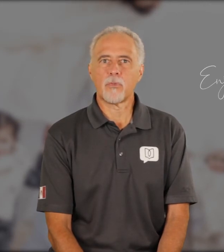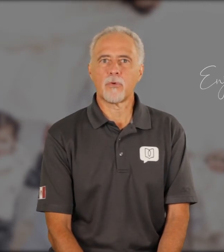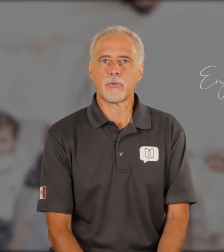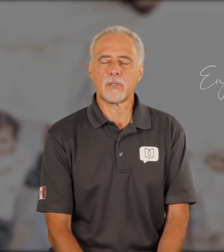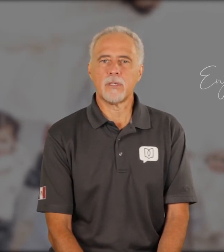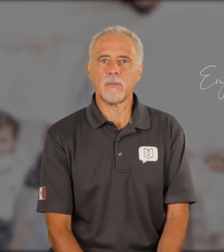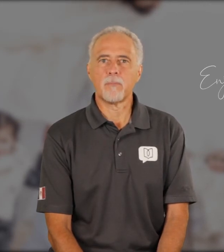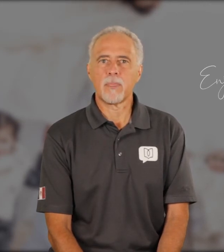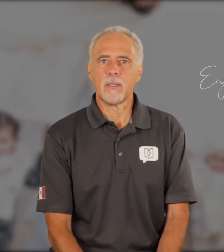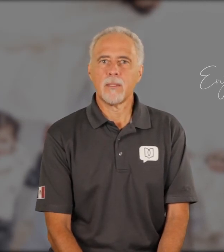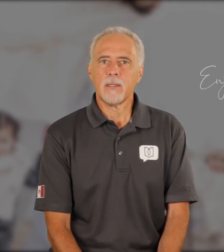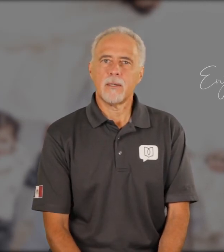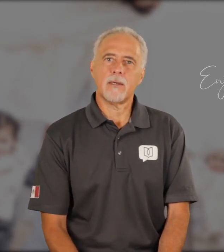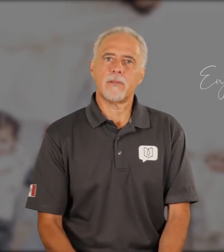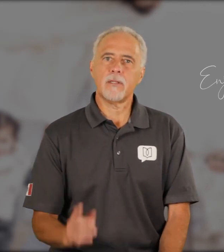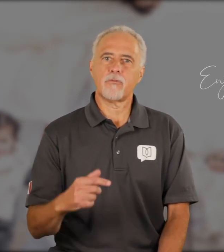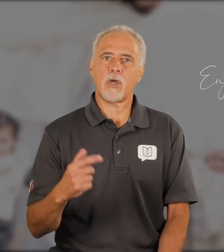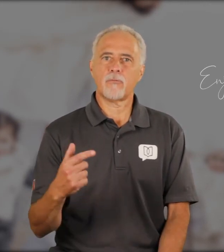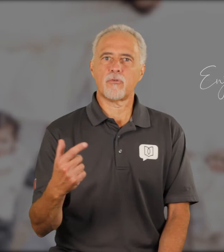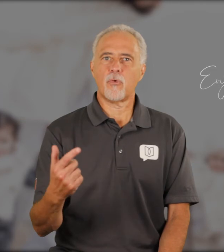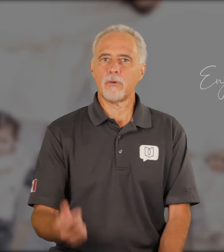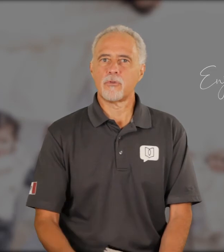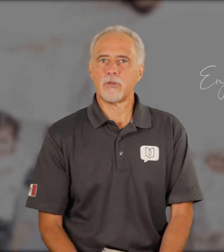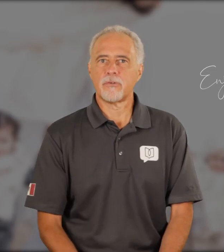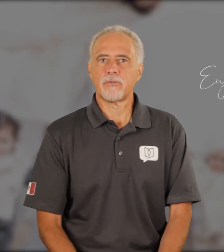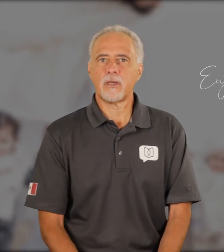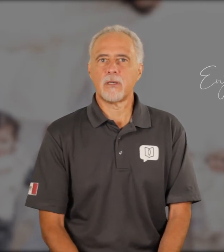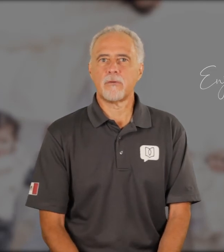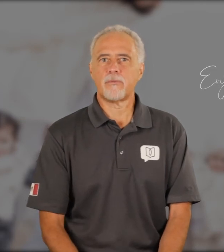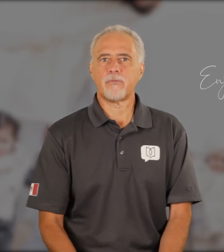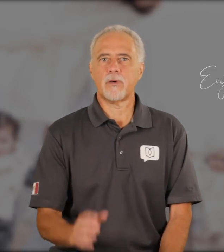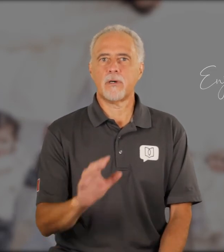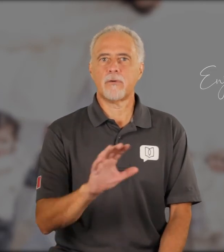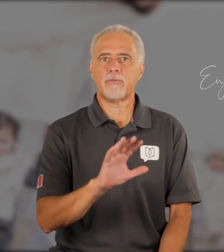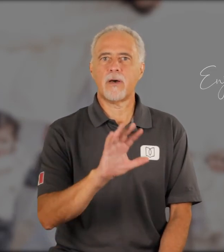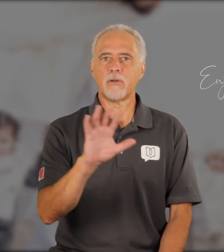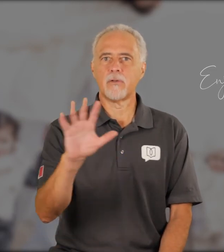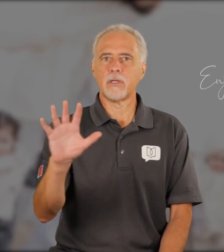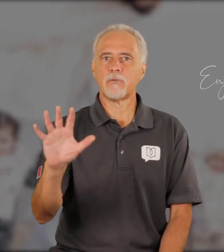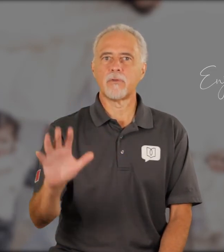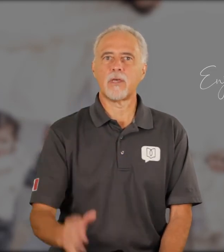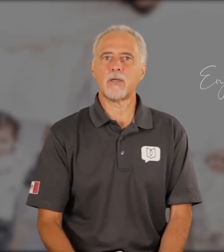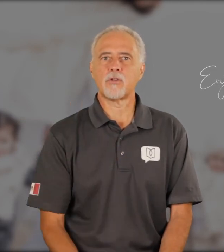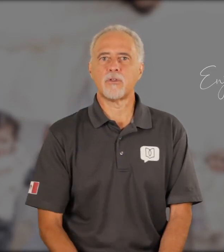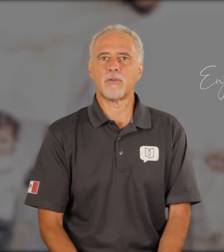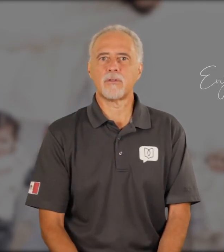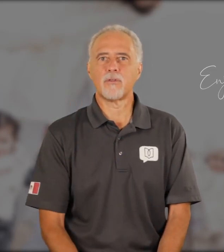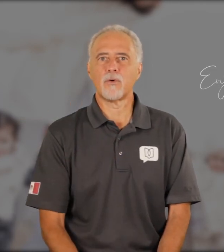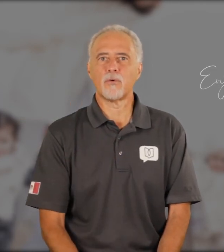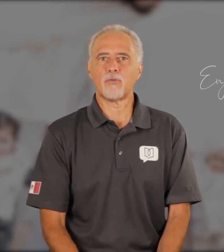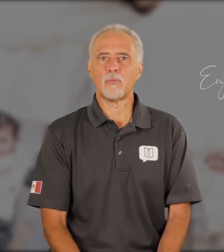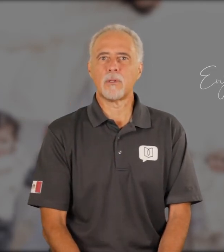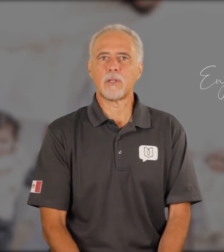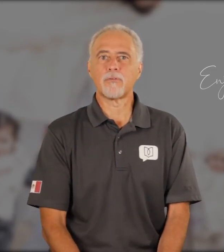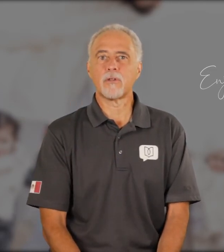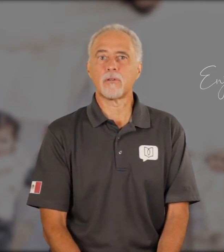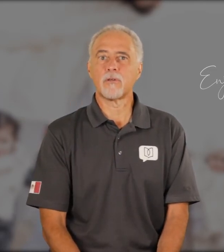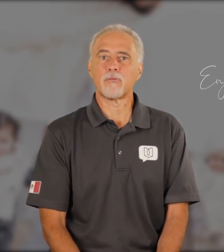13. At the end of chapter 12 Jesus gave a final invitation to those who had been listening to his